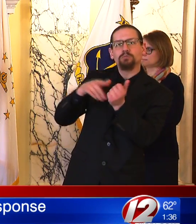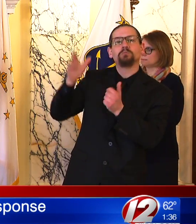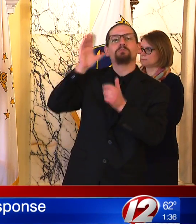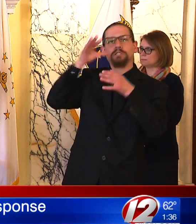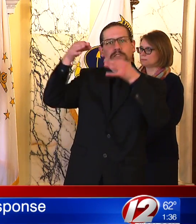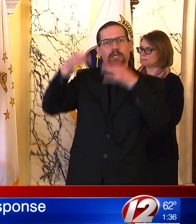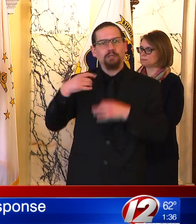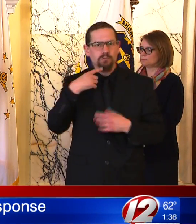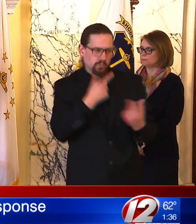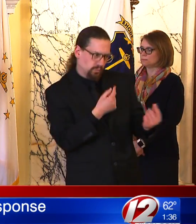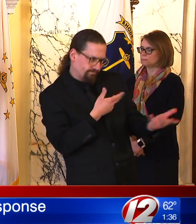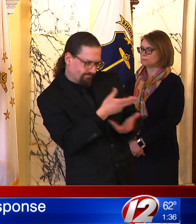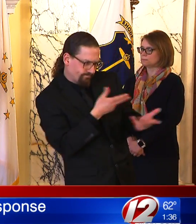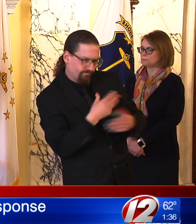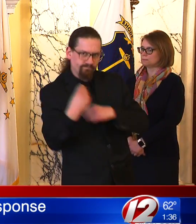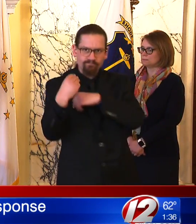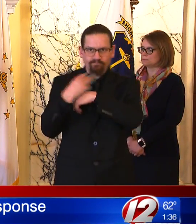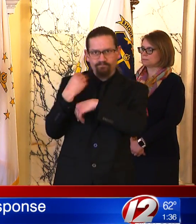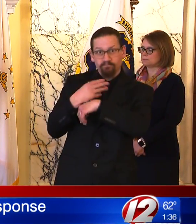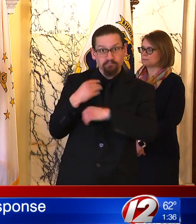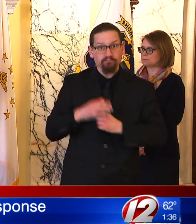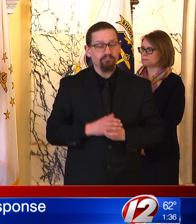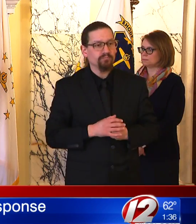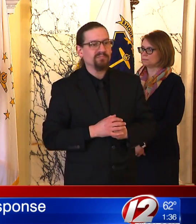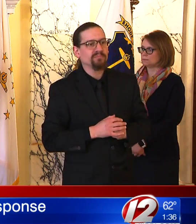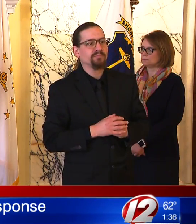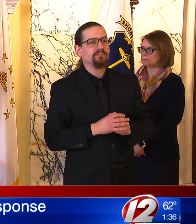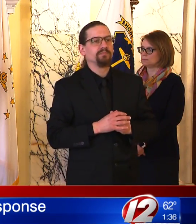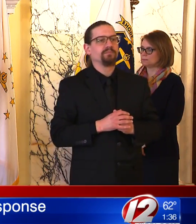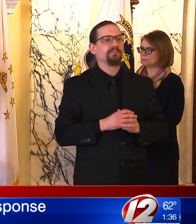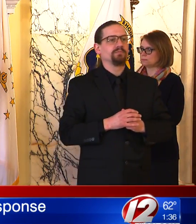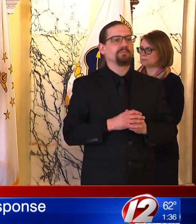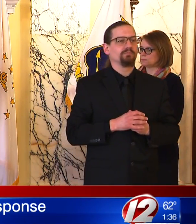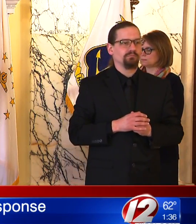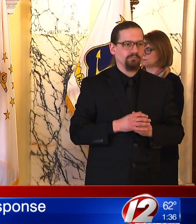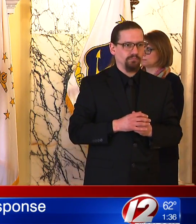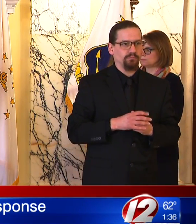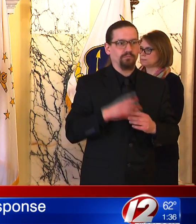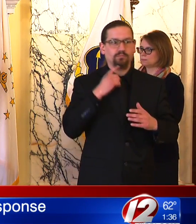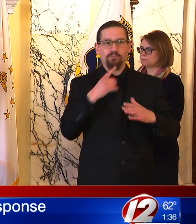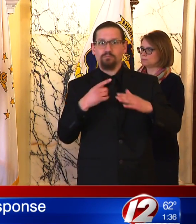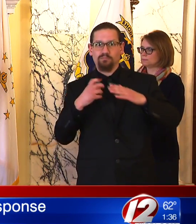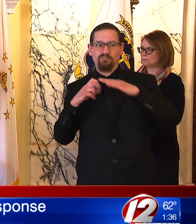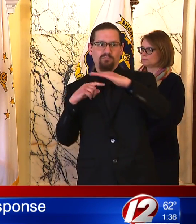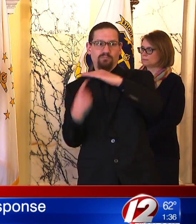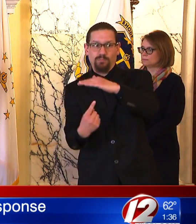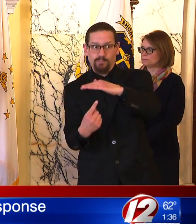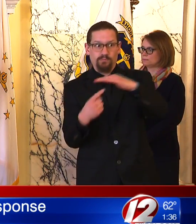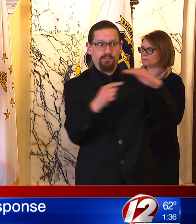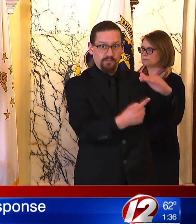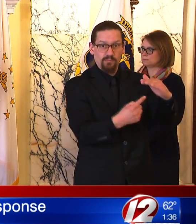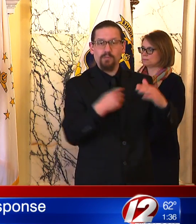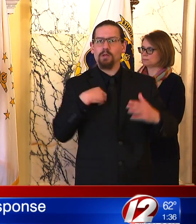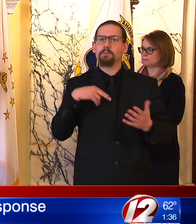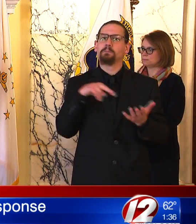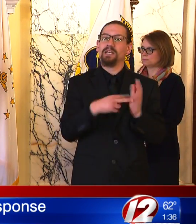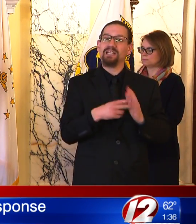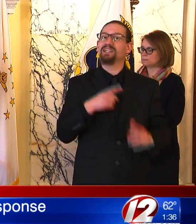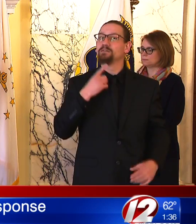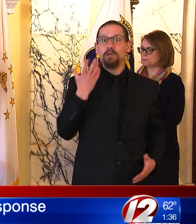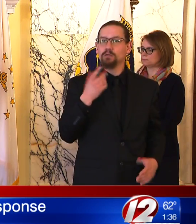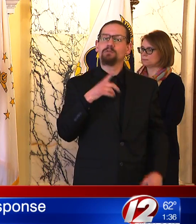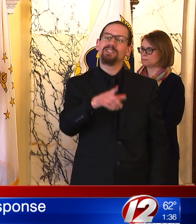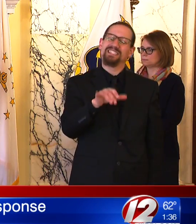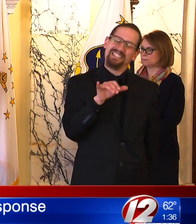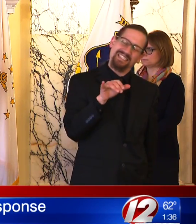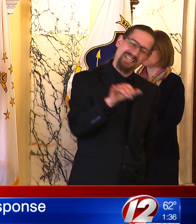need to stay at home. That's what we refer to as isolate. Your household contacts need to be quarantined, and those who have had